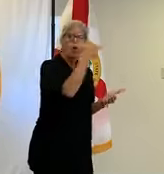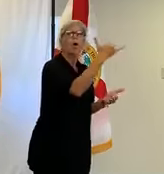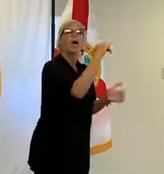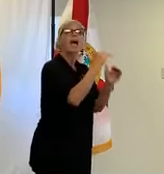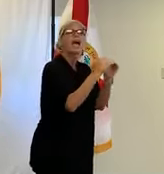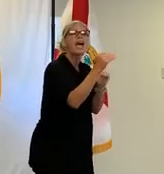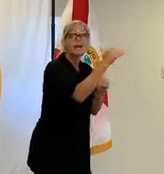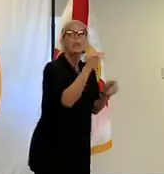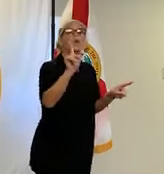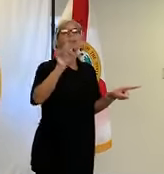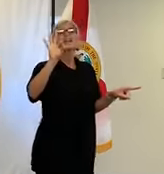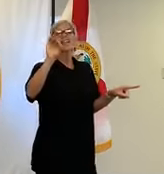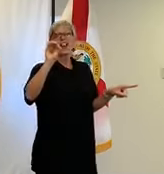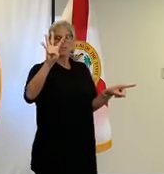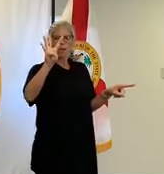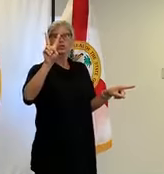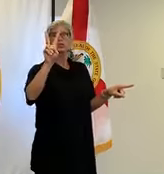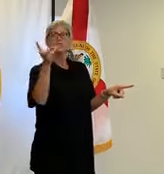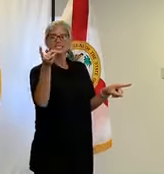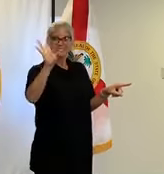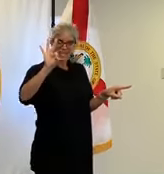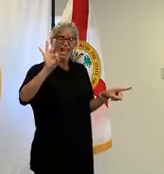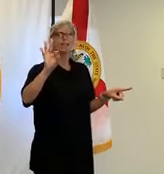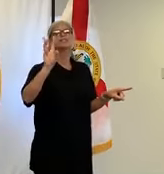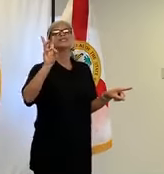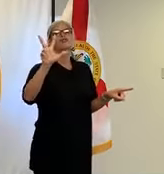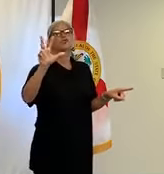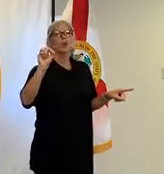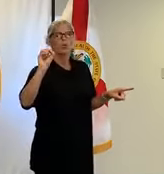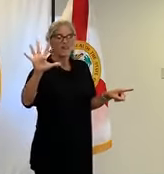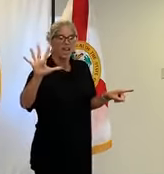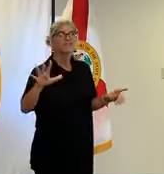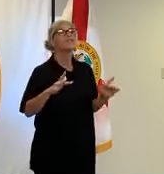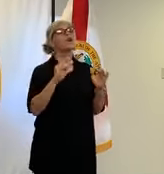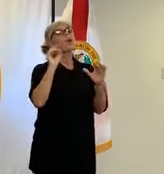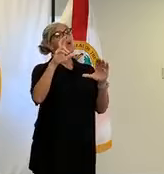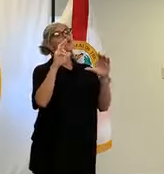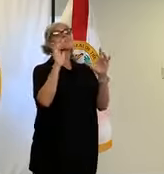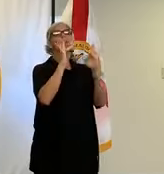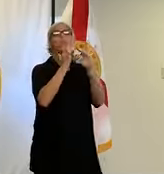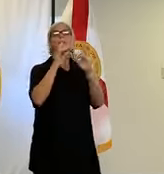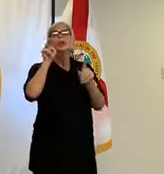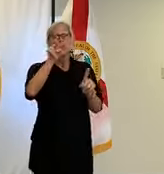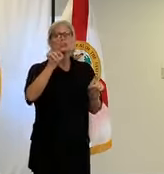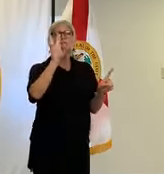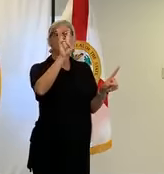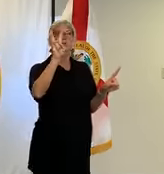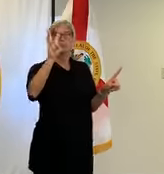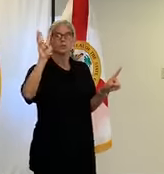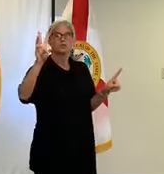904-269-6305 or visit their website and that's at